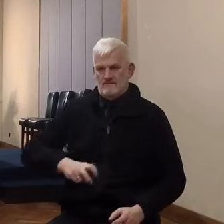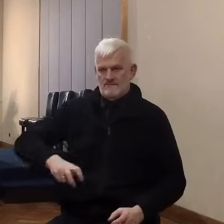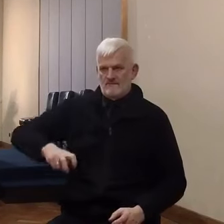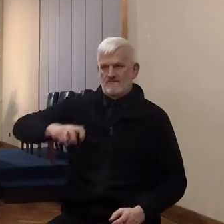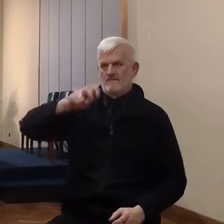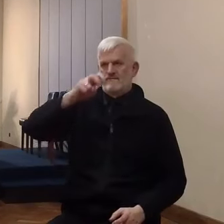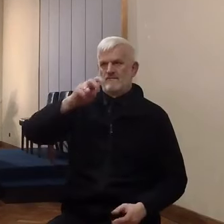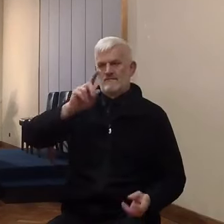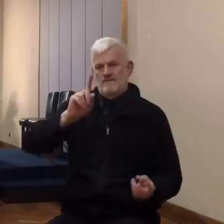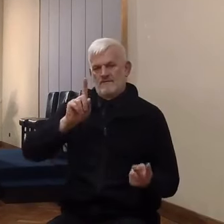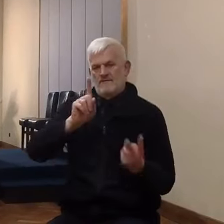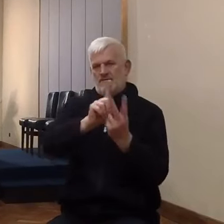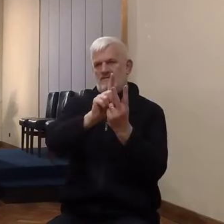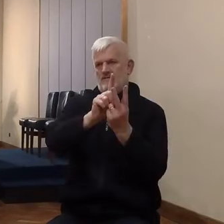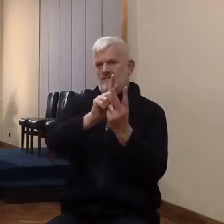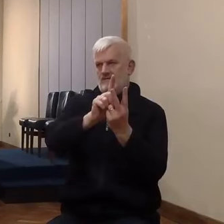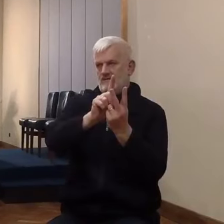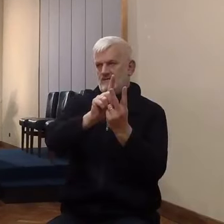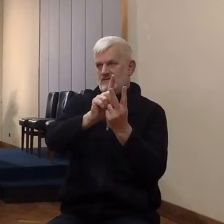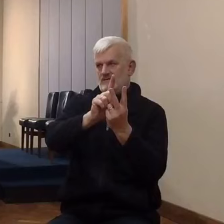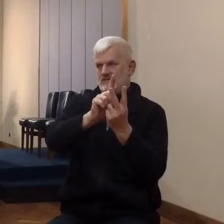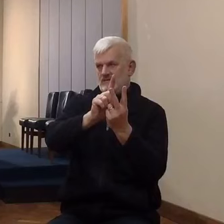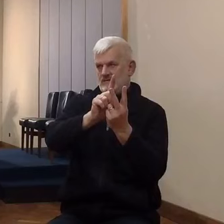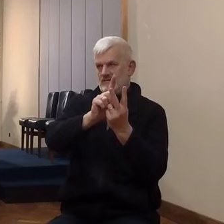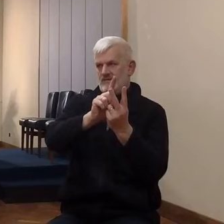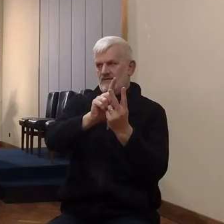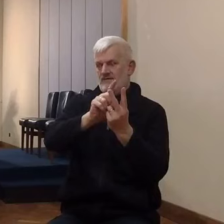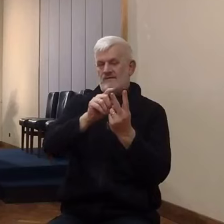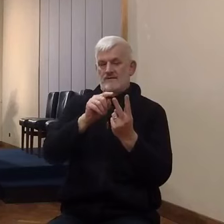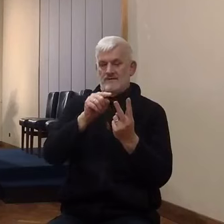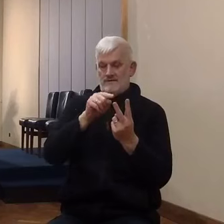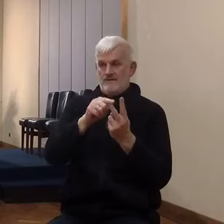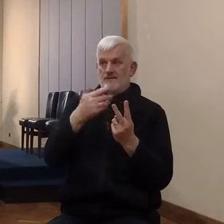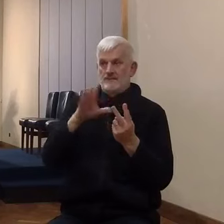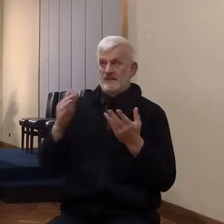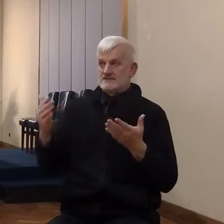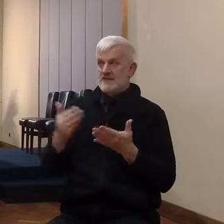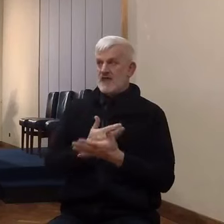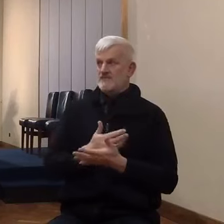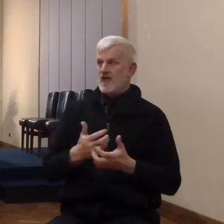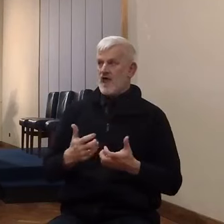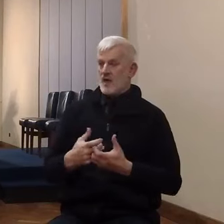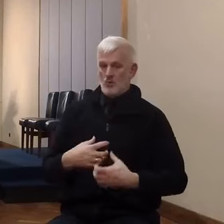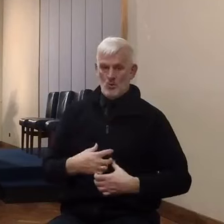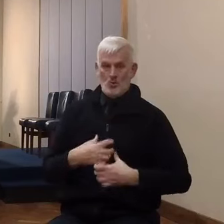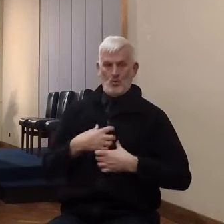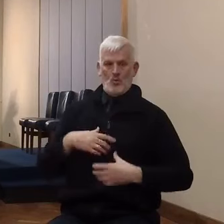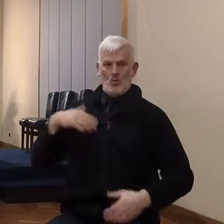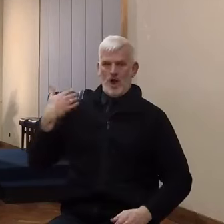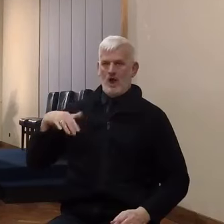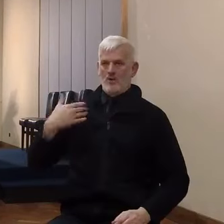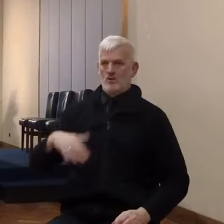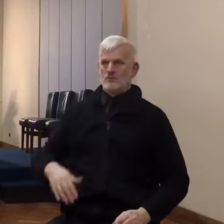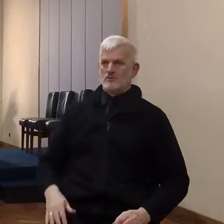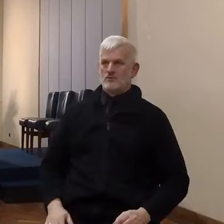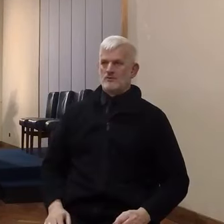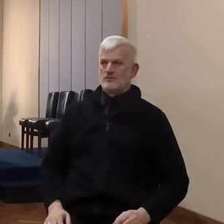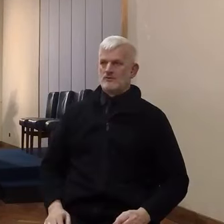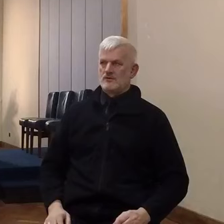is, they've had a surprising deliverance, and now there's a work of grace evident, and you